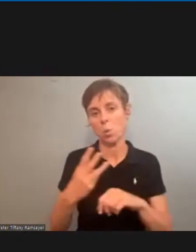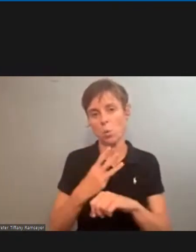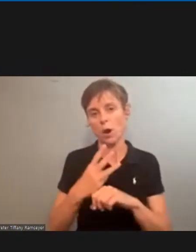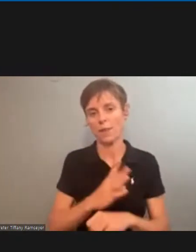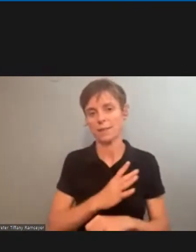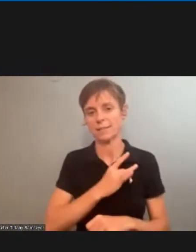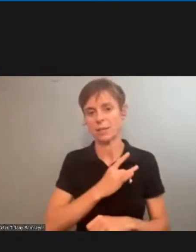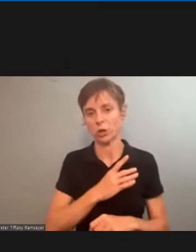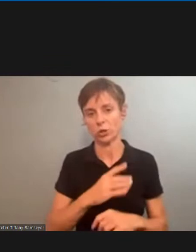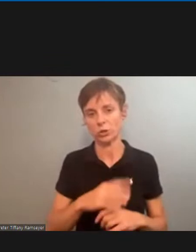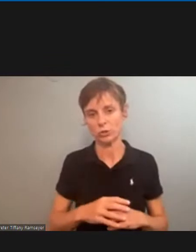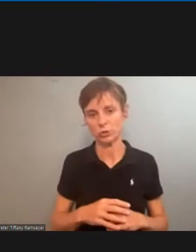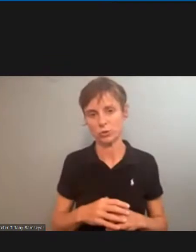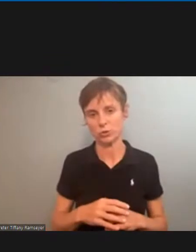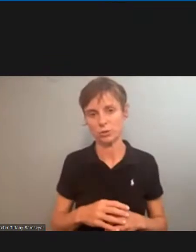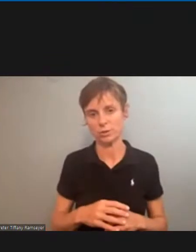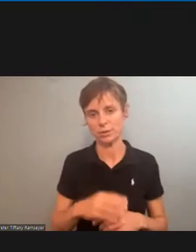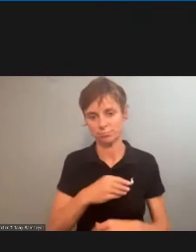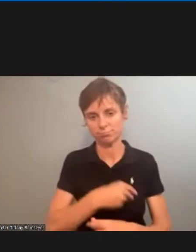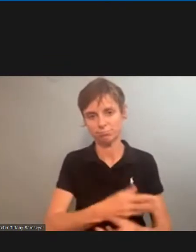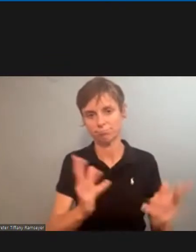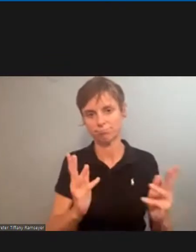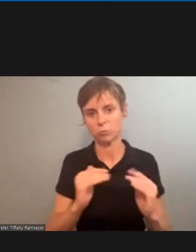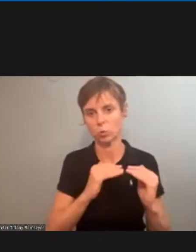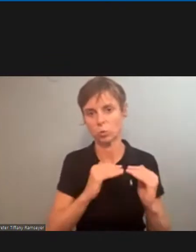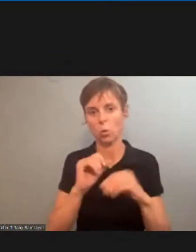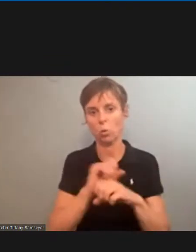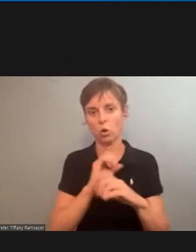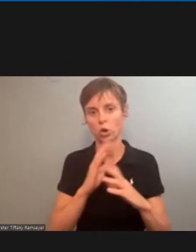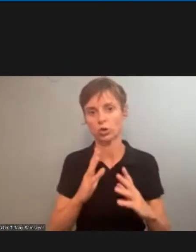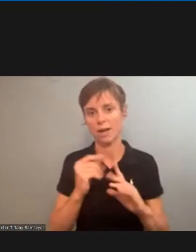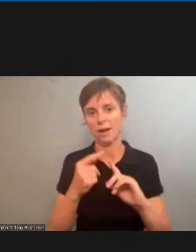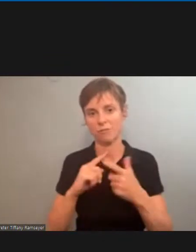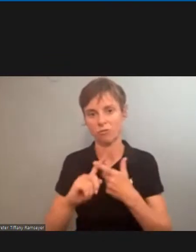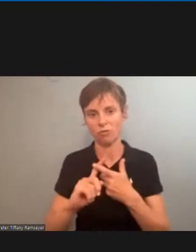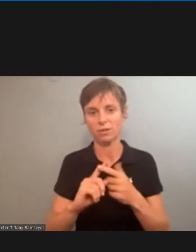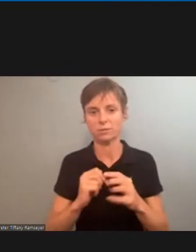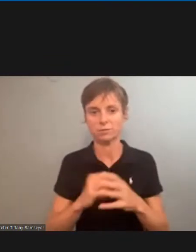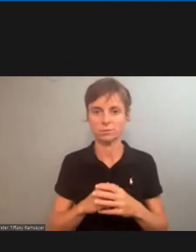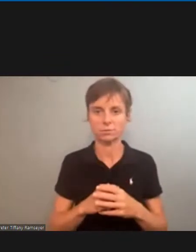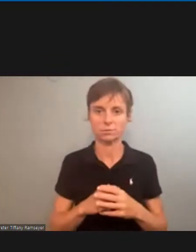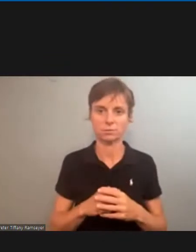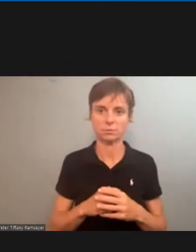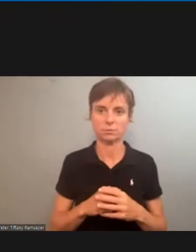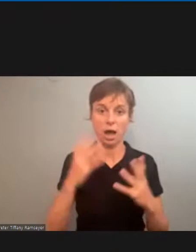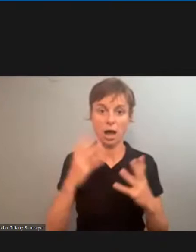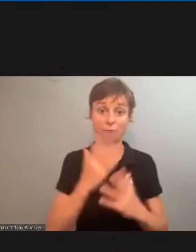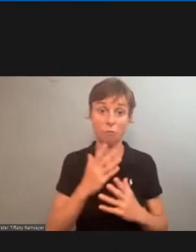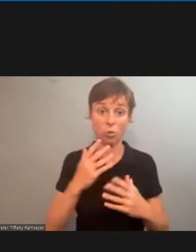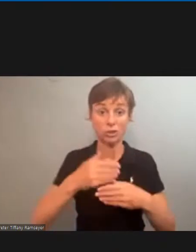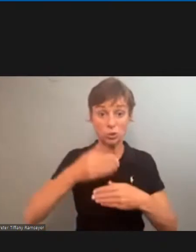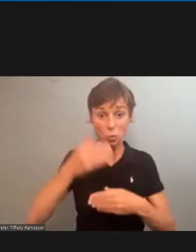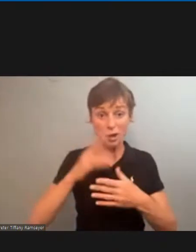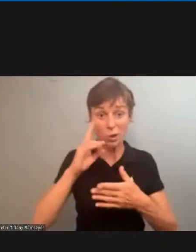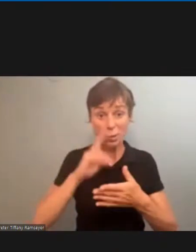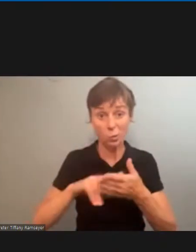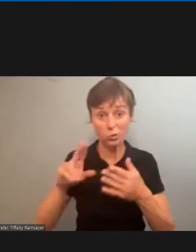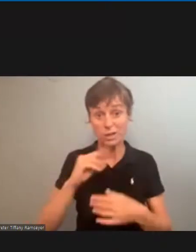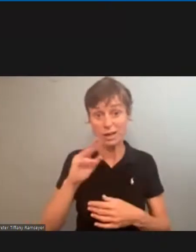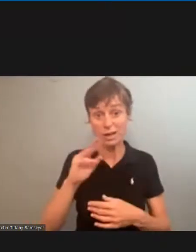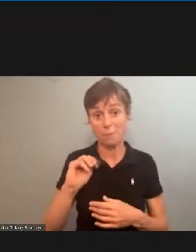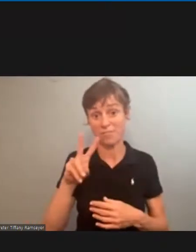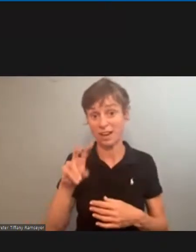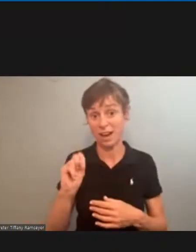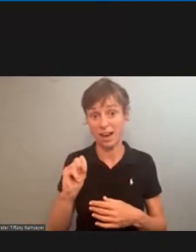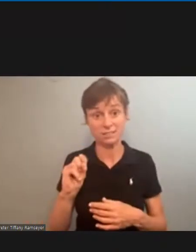encourage your our co-workers encourage your friends whoever unfortunately for our window clerks and our mds members